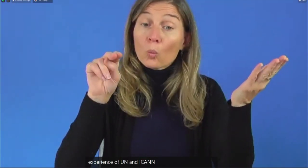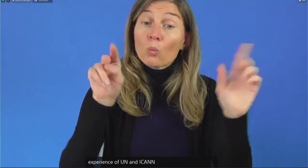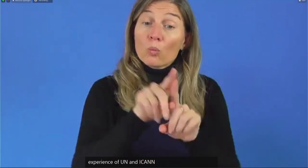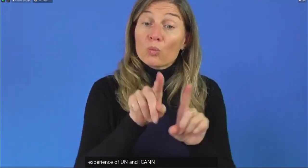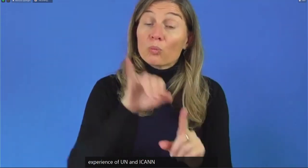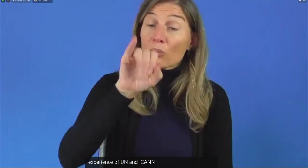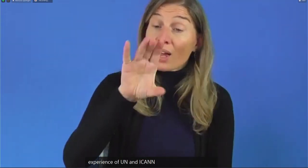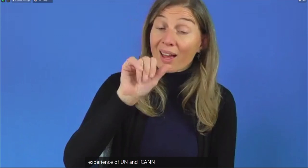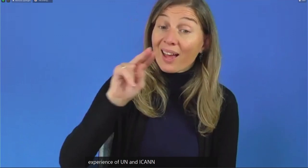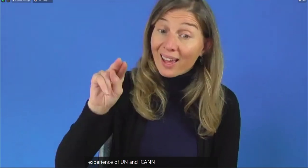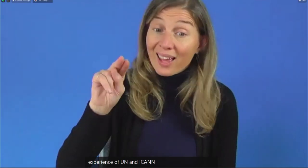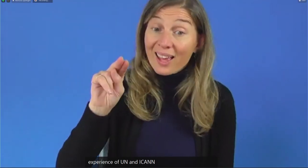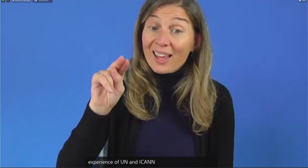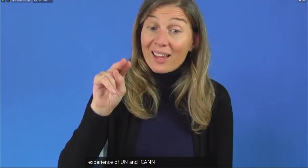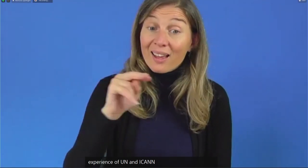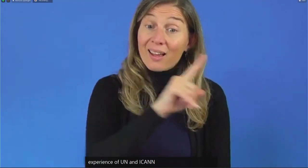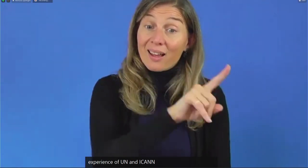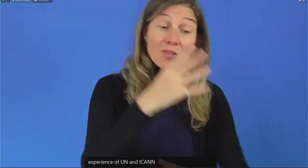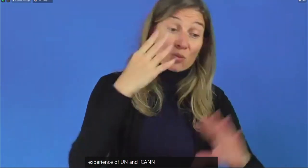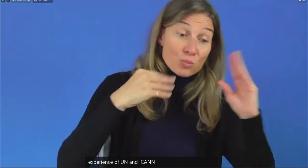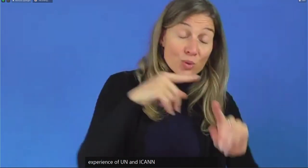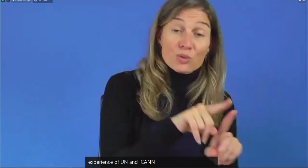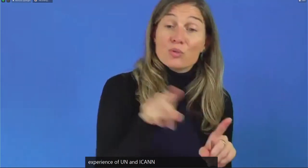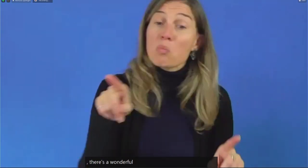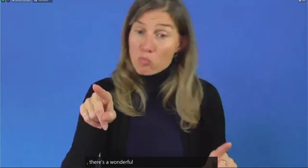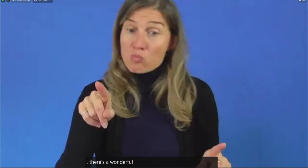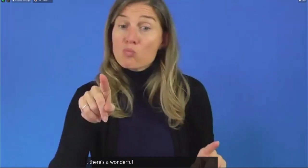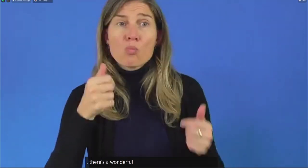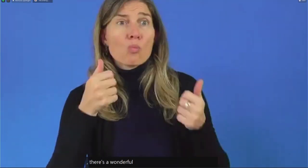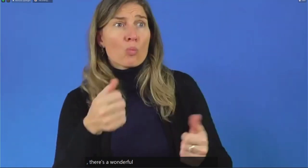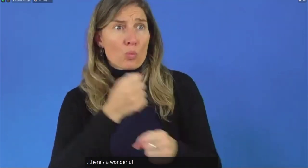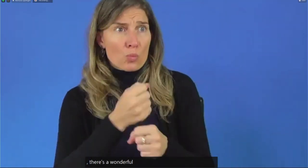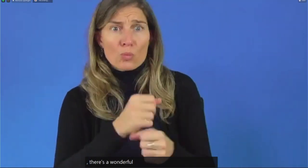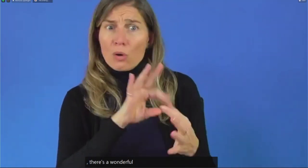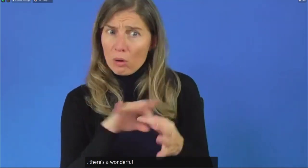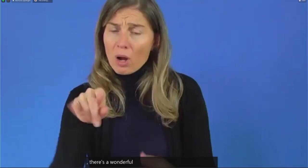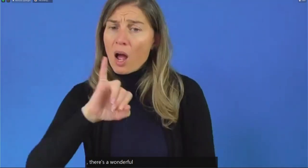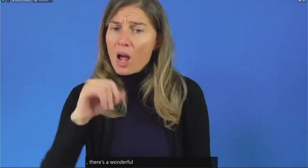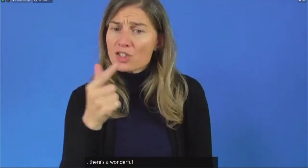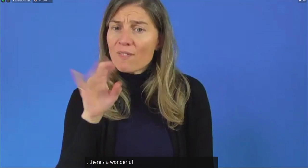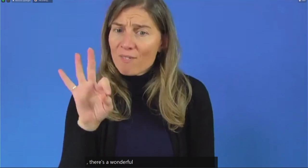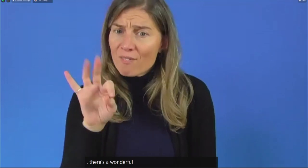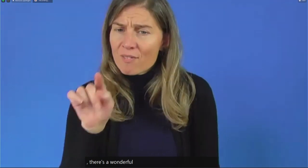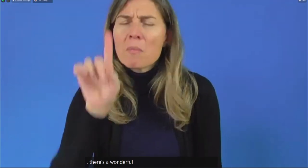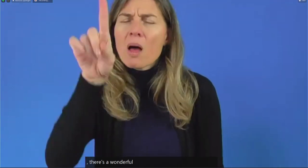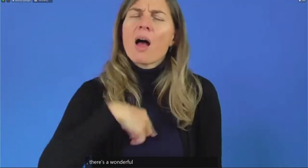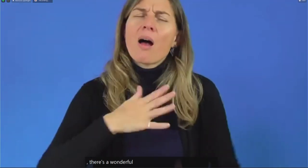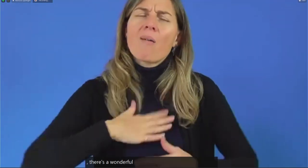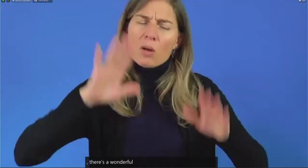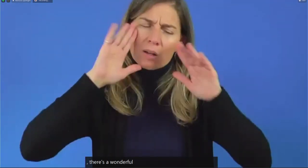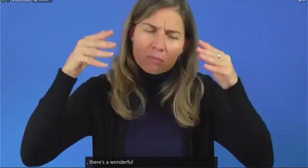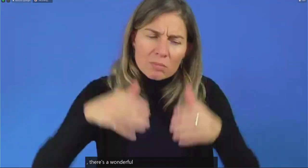IGF. But I would like to talk about the National Regional